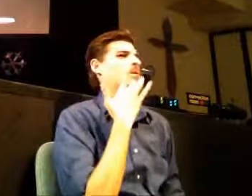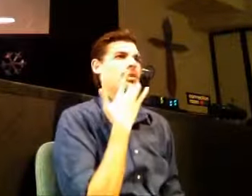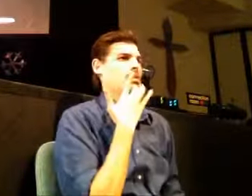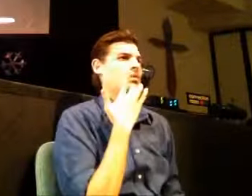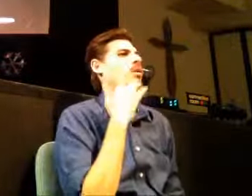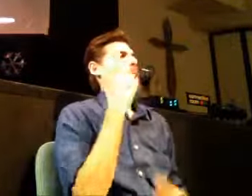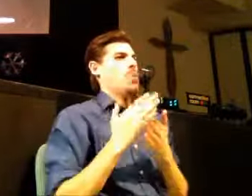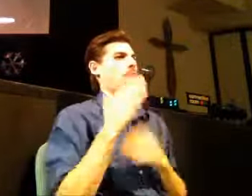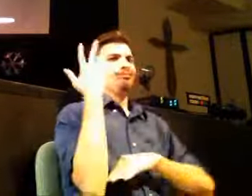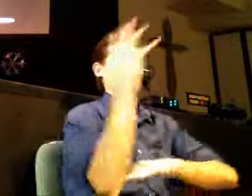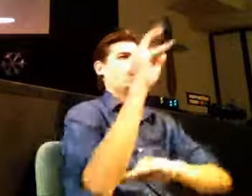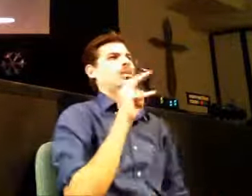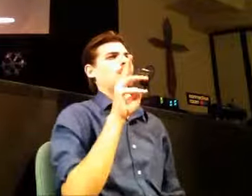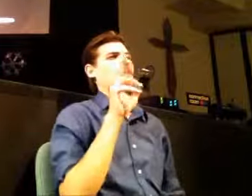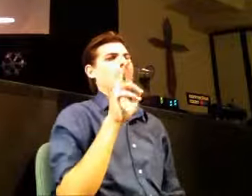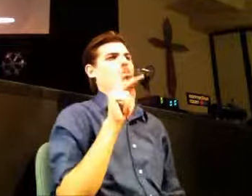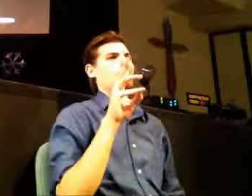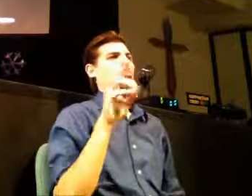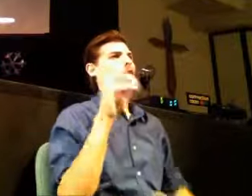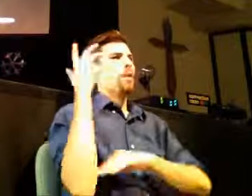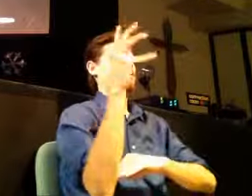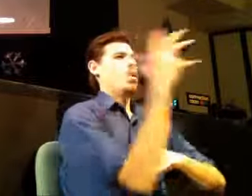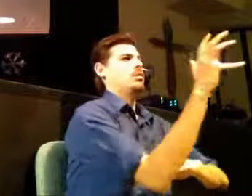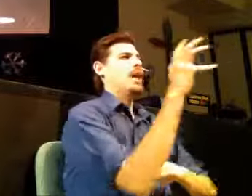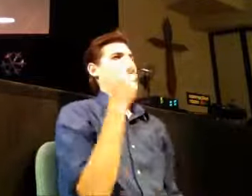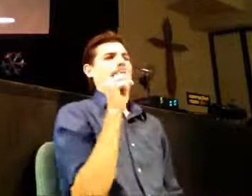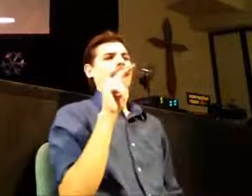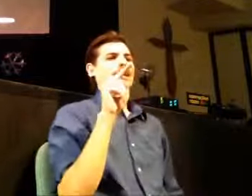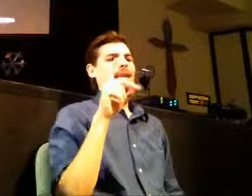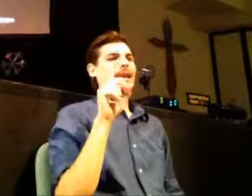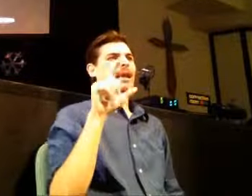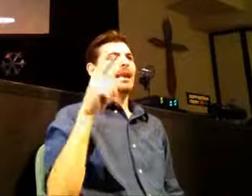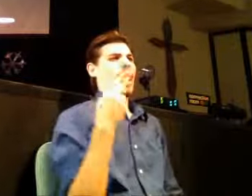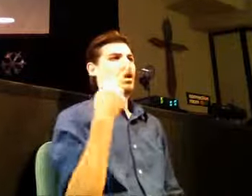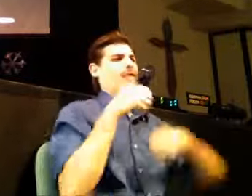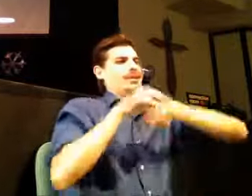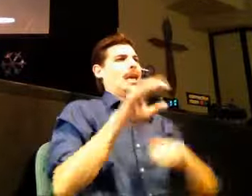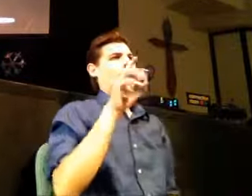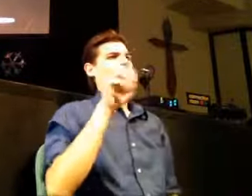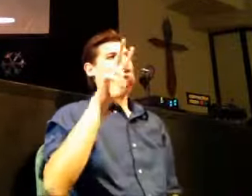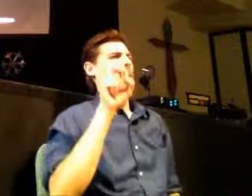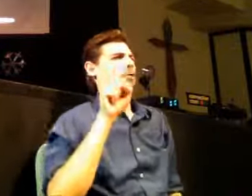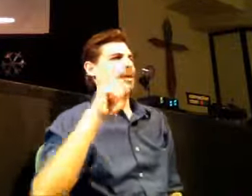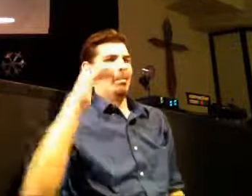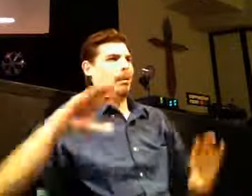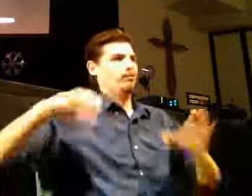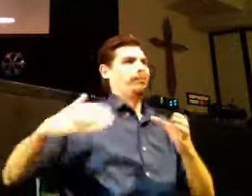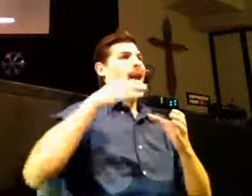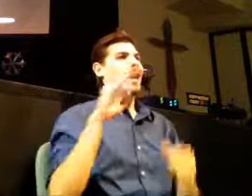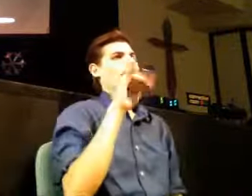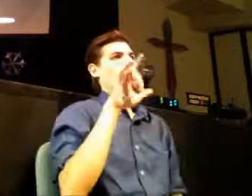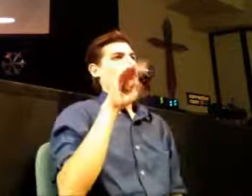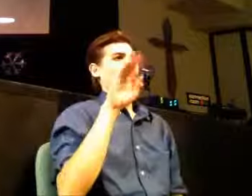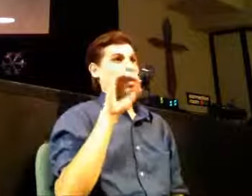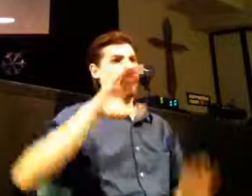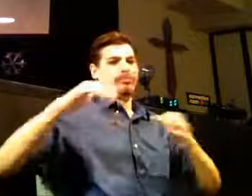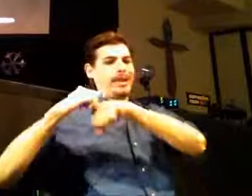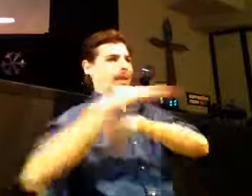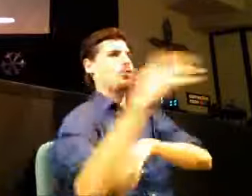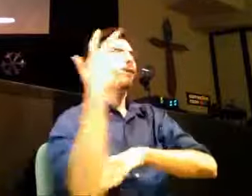Mirkwood Forest and of course Gandalf is getting ready to send these not trolls whatever the Hobbit the horse thank you and they'll go into the Mirkwood Forest remember this and Gandalf because of some things going out and